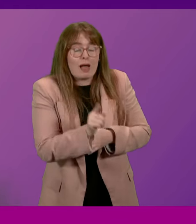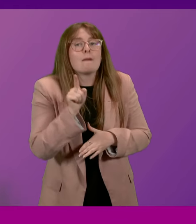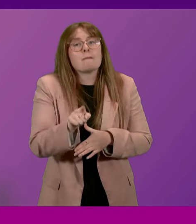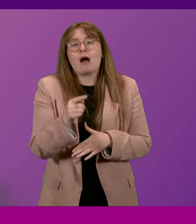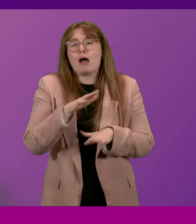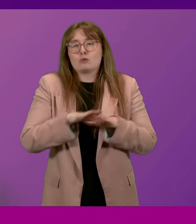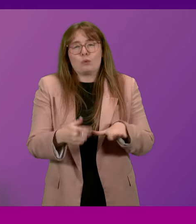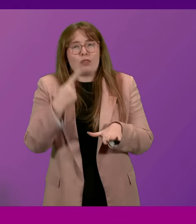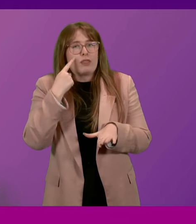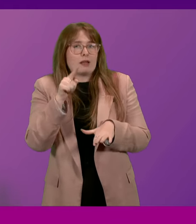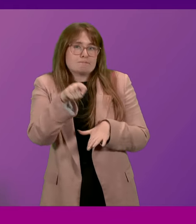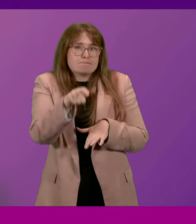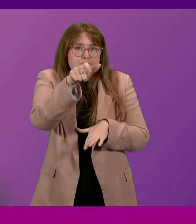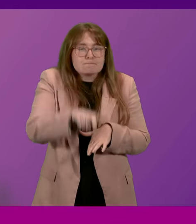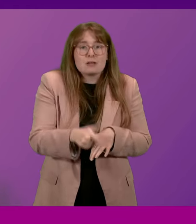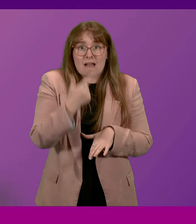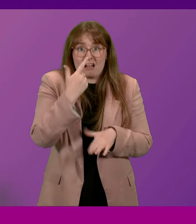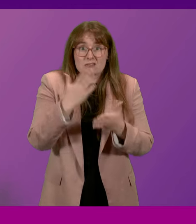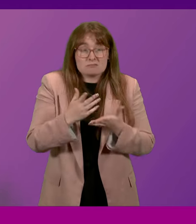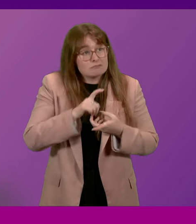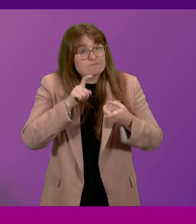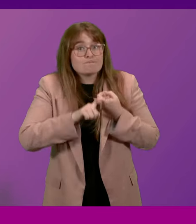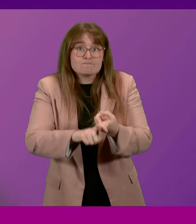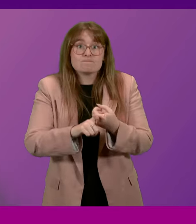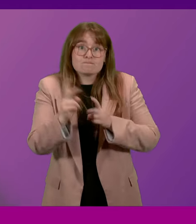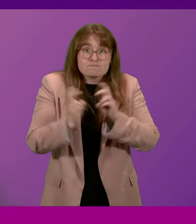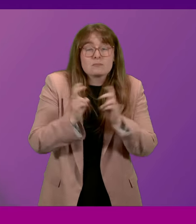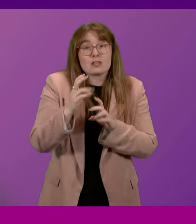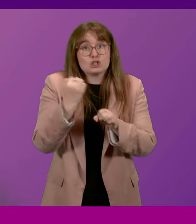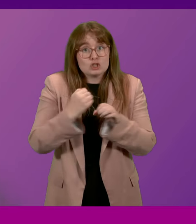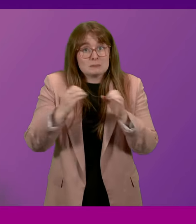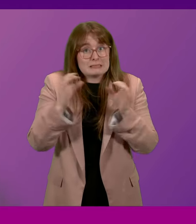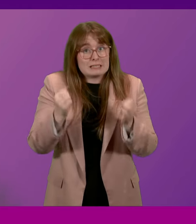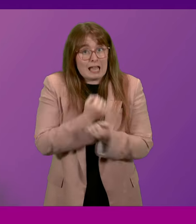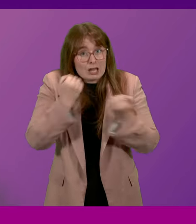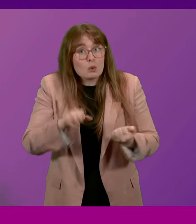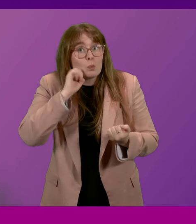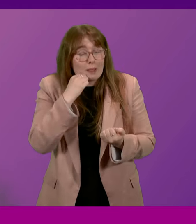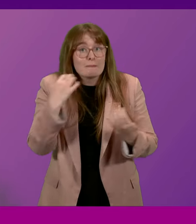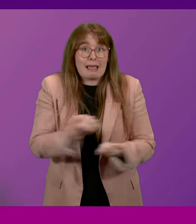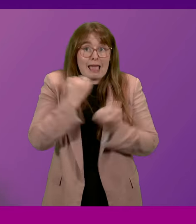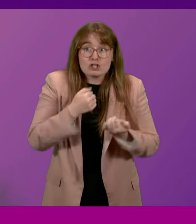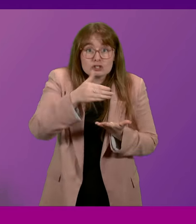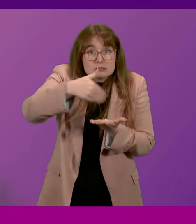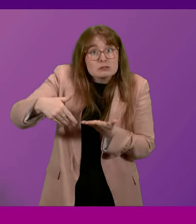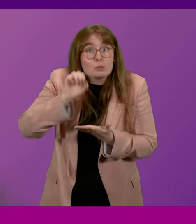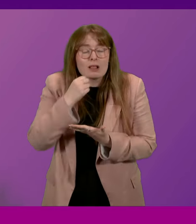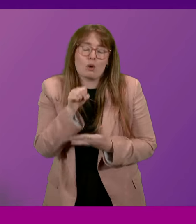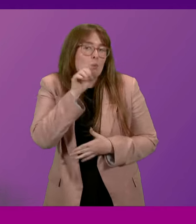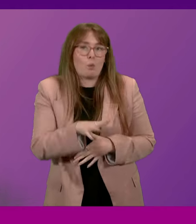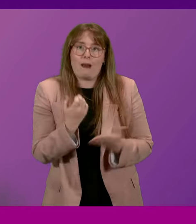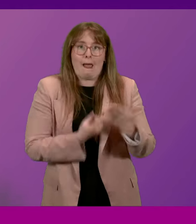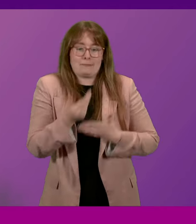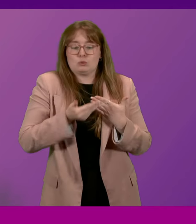don't think Mr O'Kane can sustain the line of argument that GB Energy is going to be an energy generator because it ain't going to be that